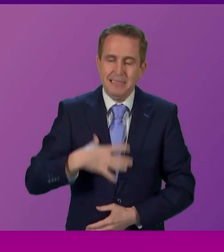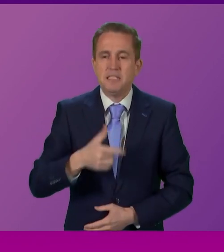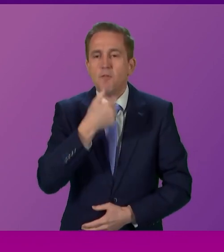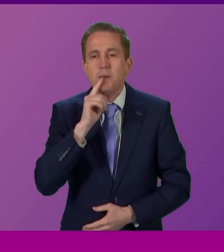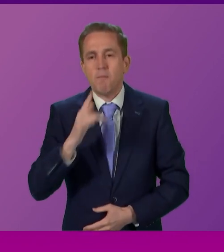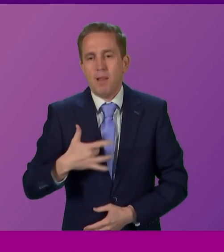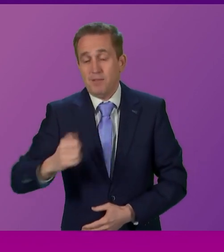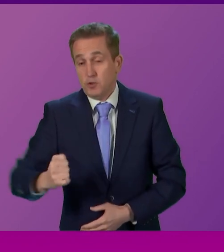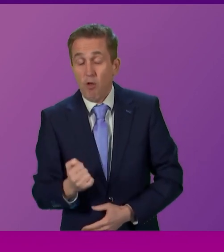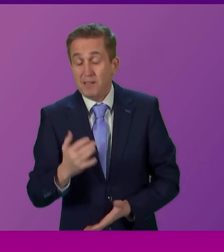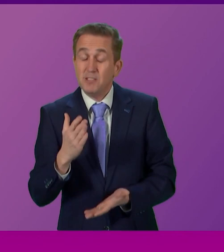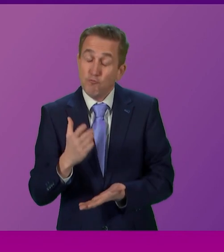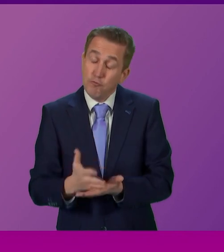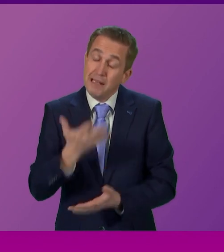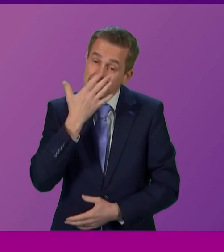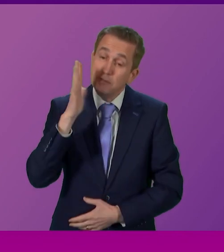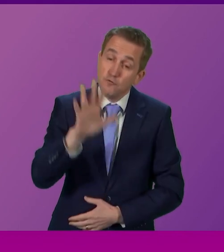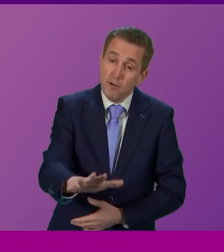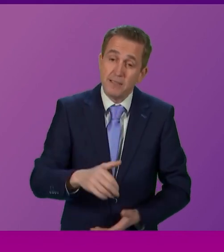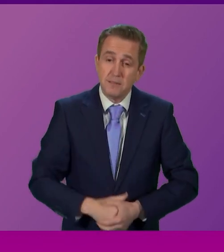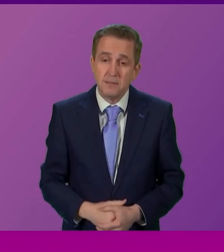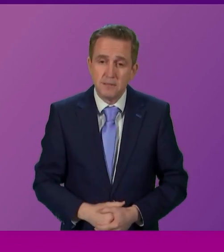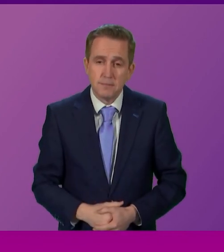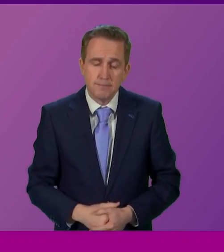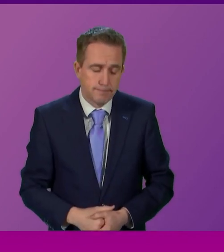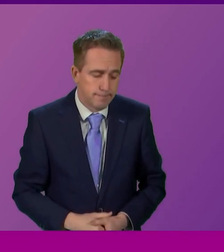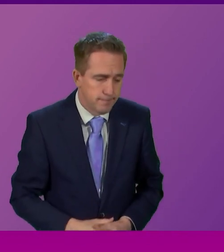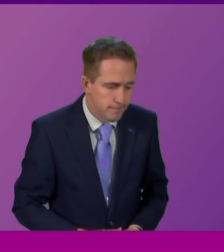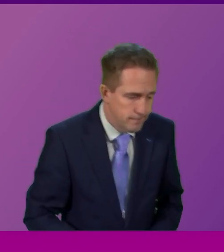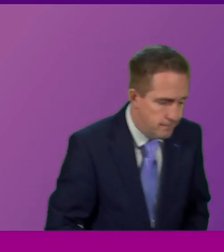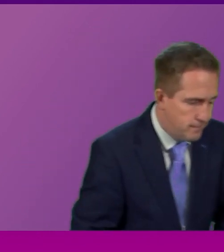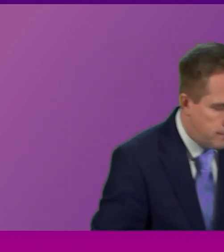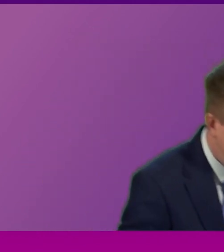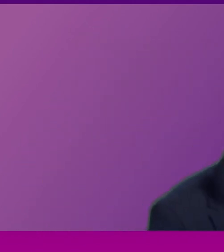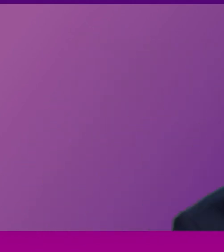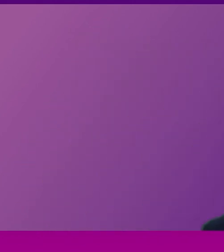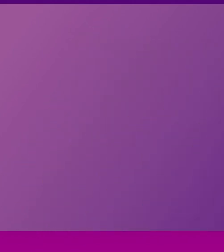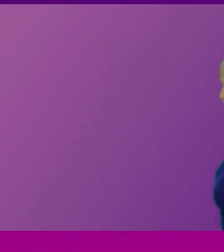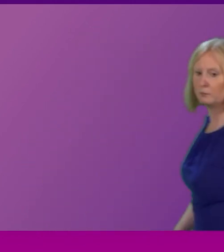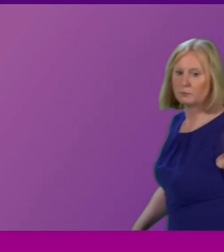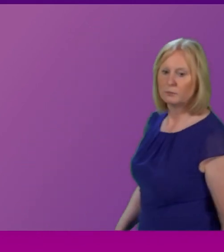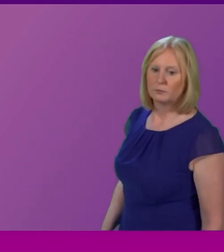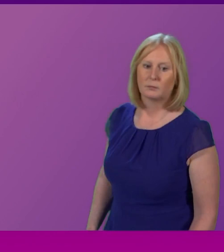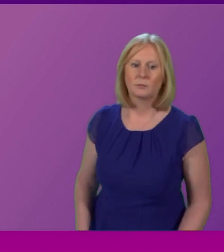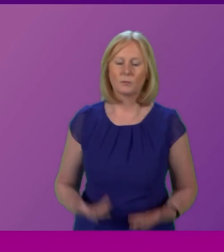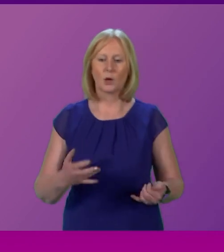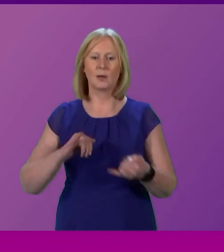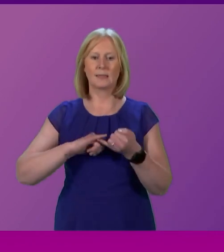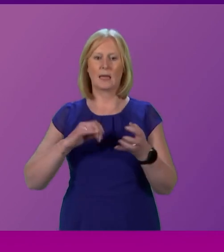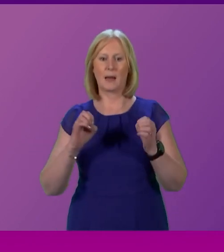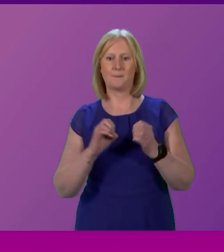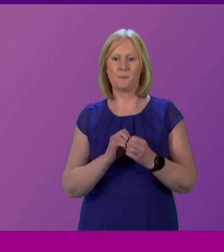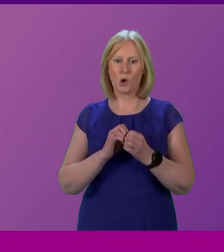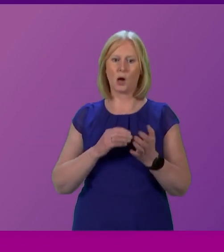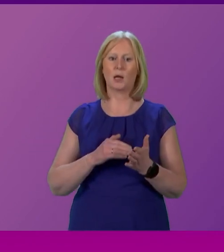abject disgrace. Thank you. Thank you. I now call on Sarah Boyack to speak to and move Amendment 7429